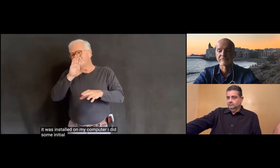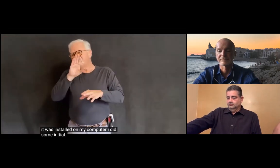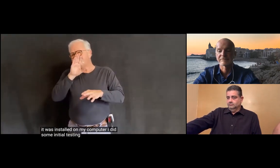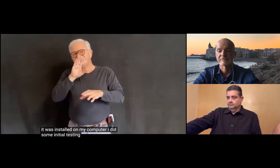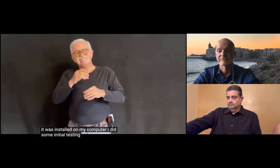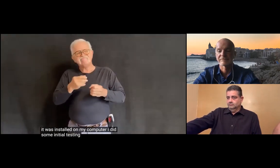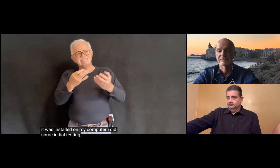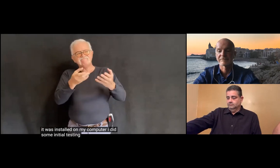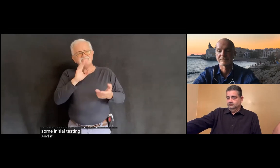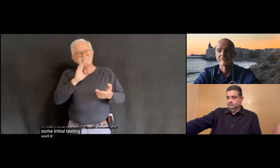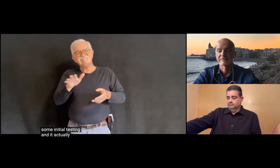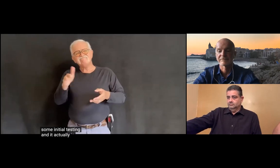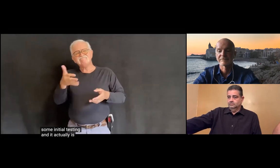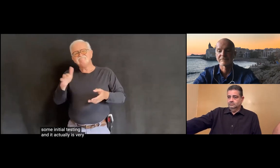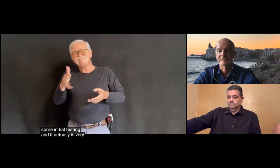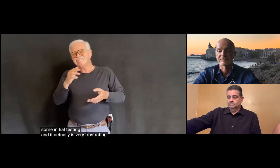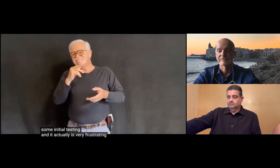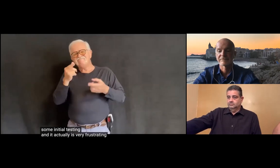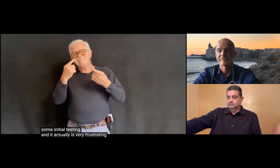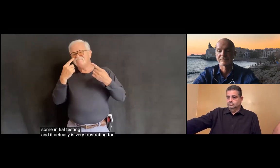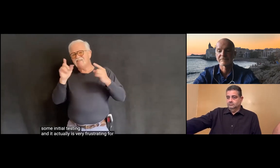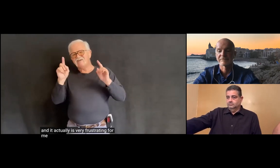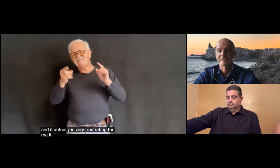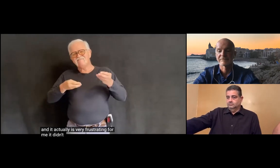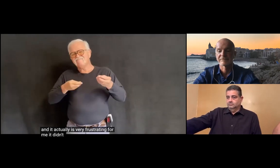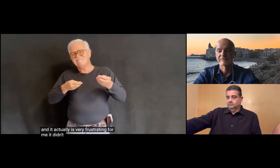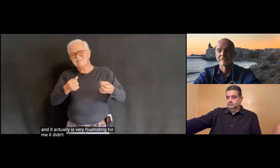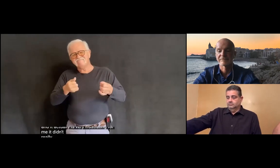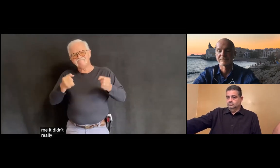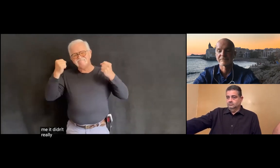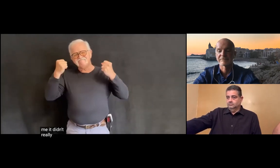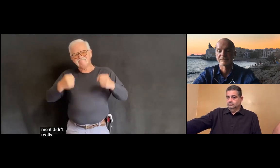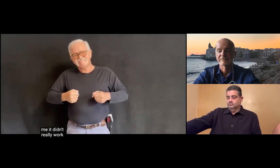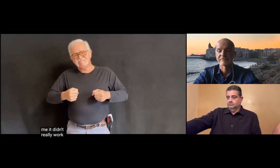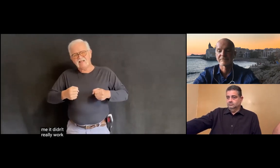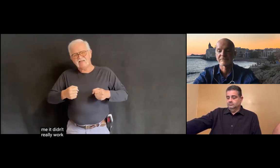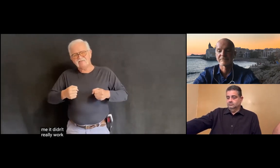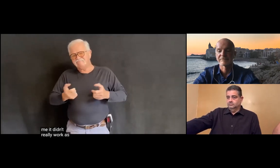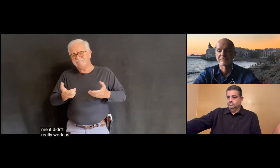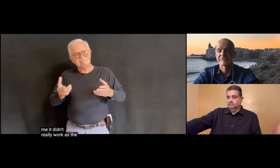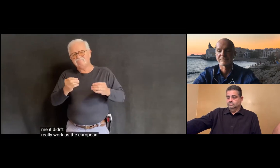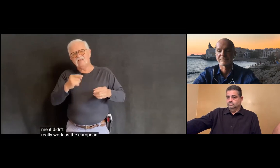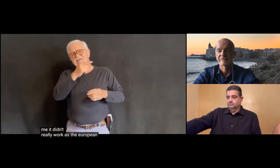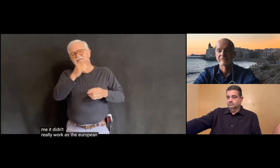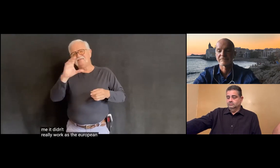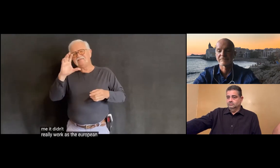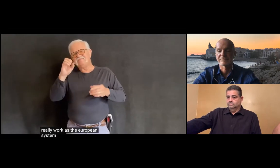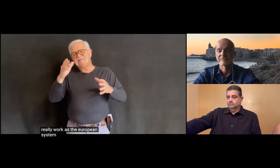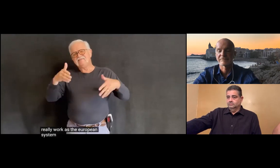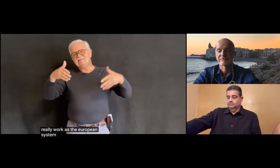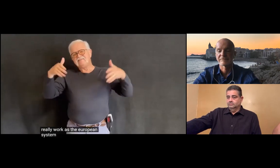testing, and it actually was very frustrating for me. I couldn't really work as the European